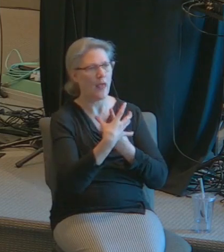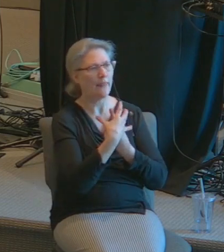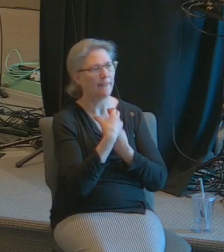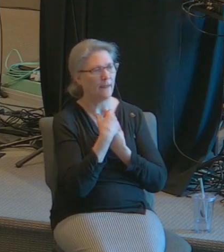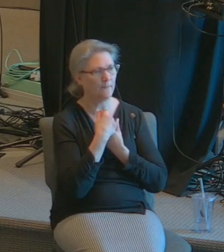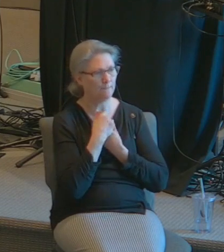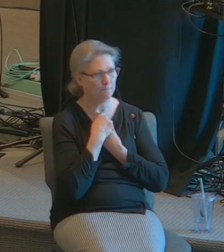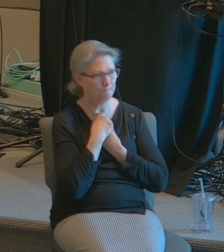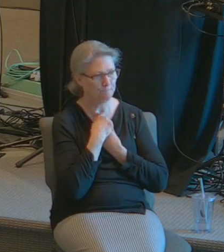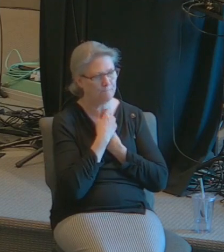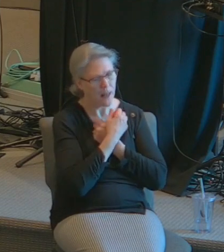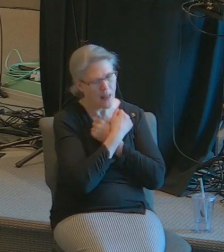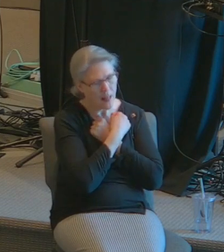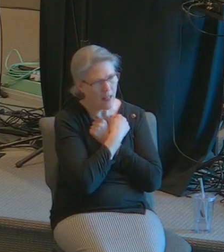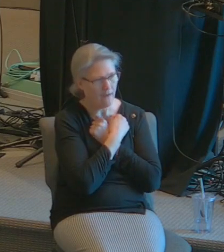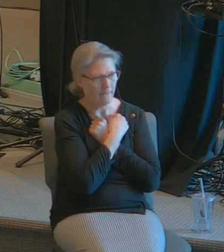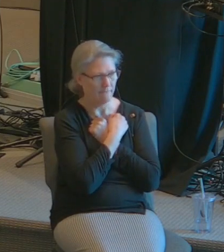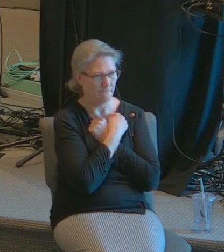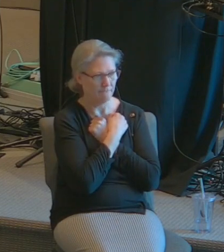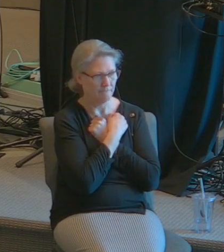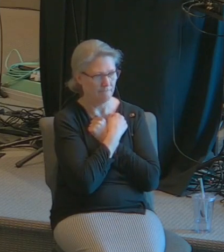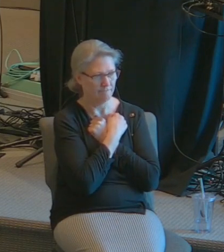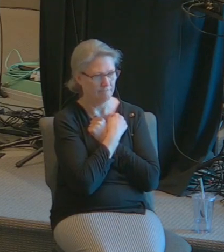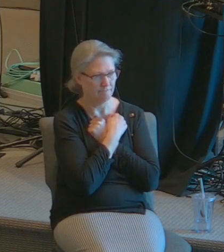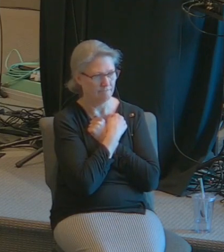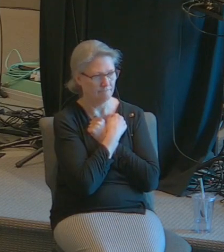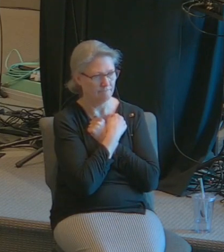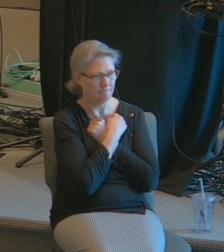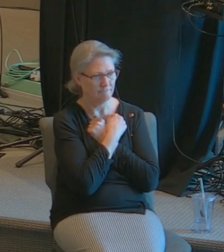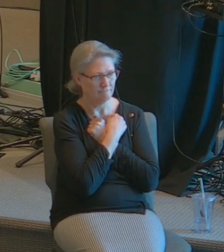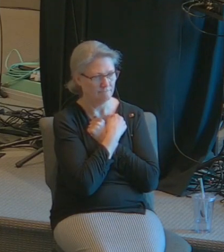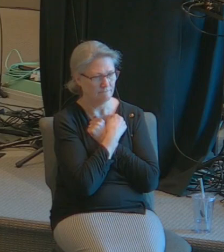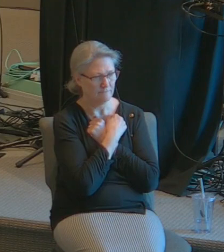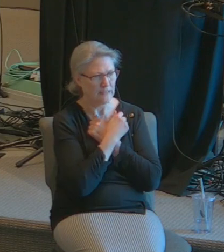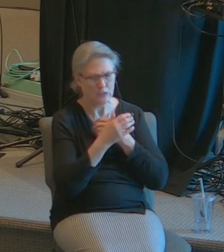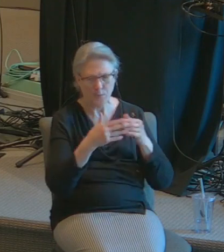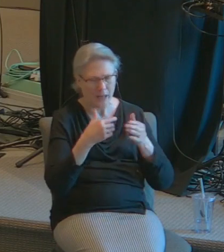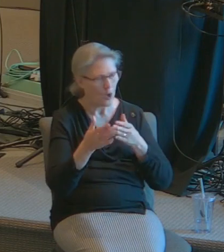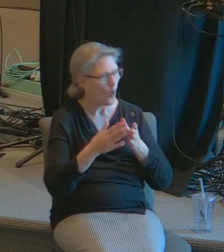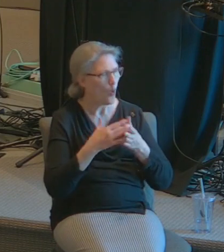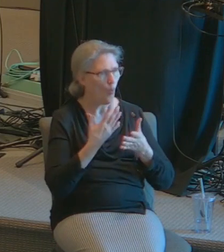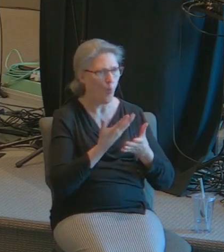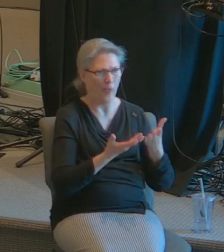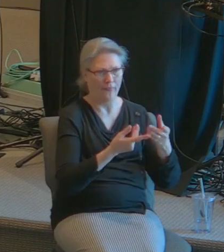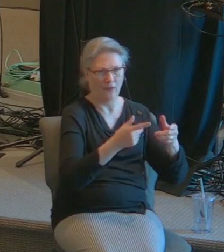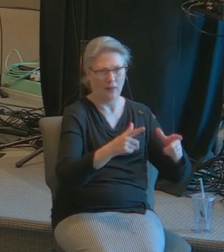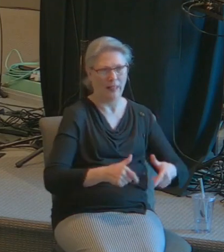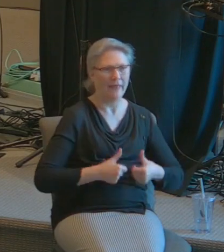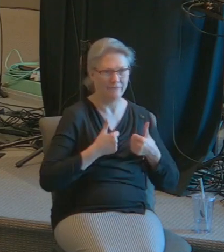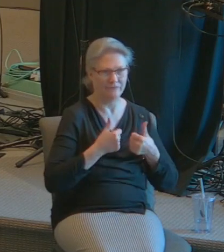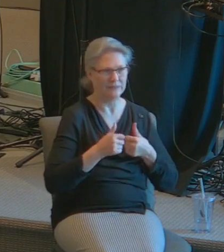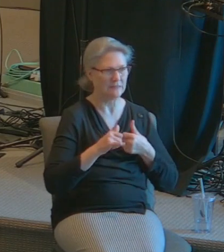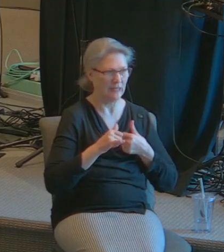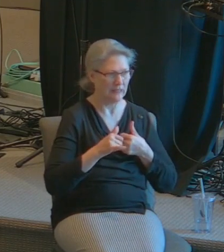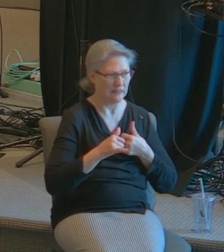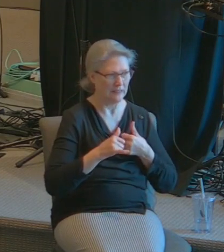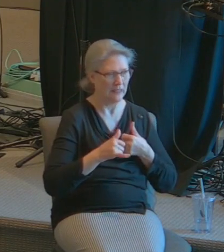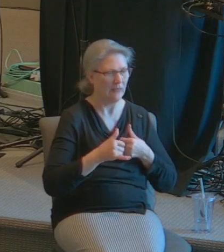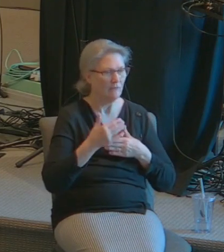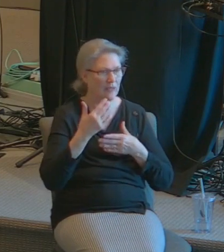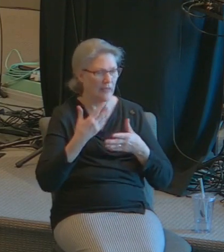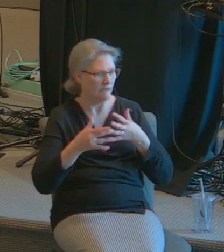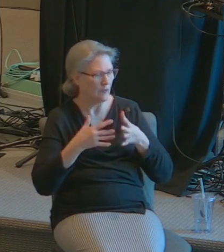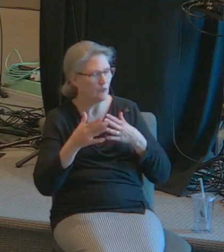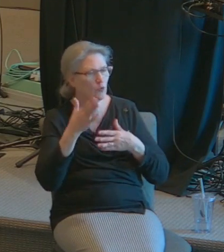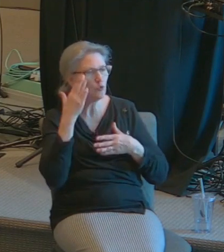and concern regardless even if you know the sins that they are involved in